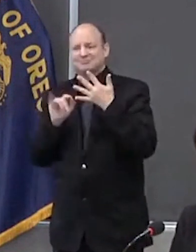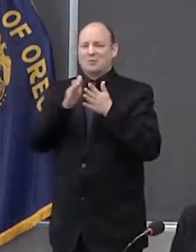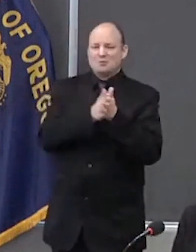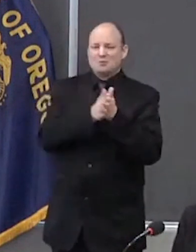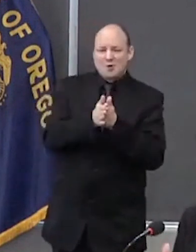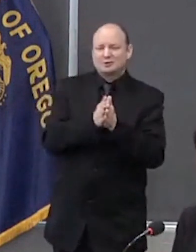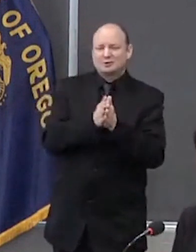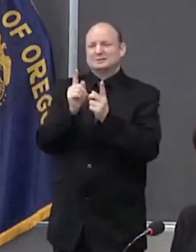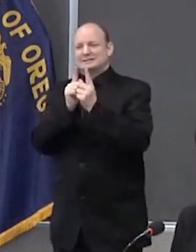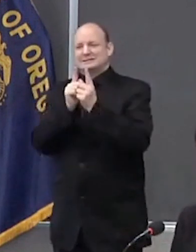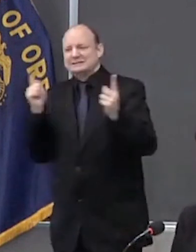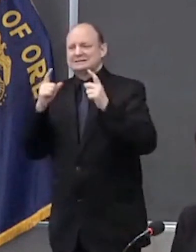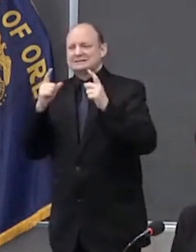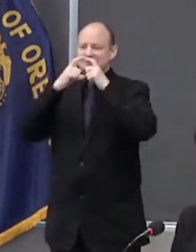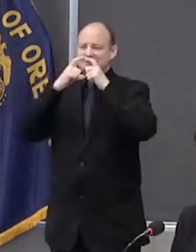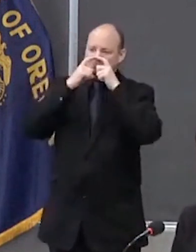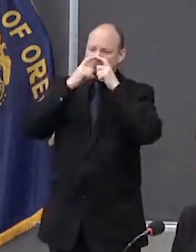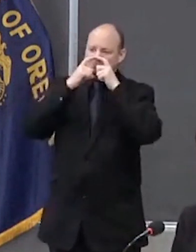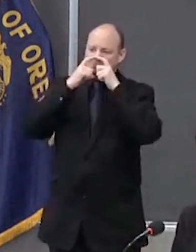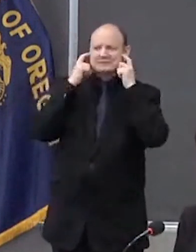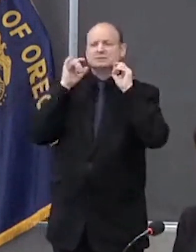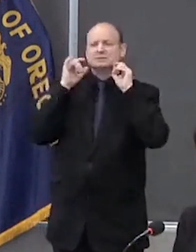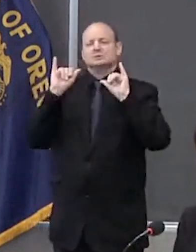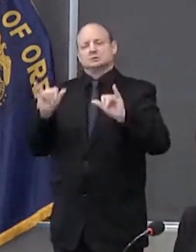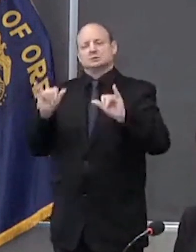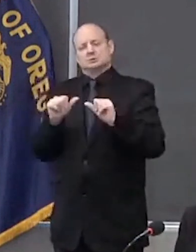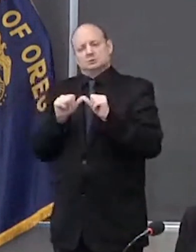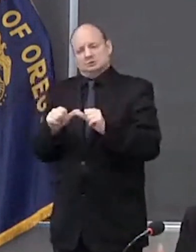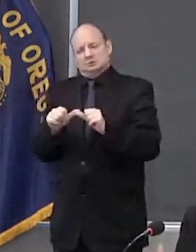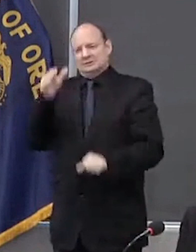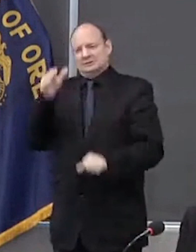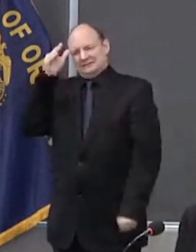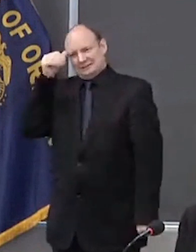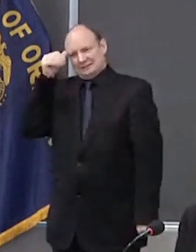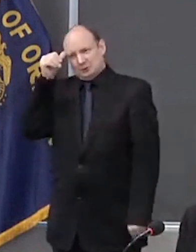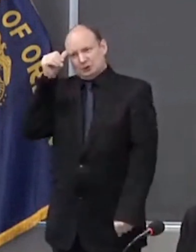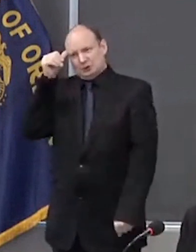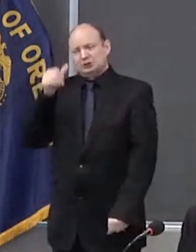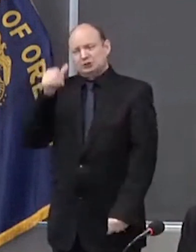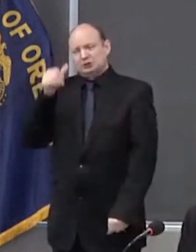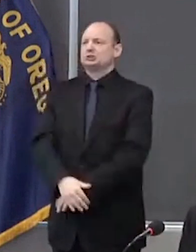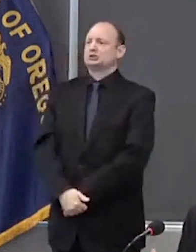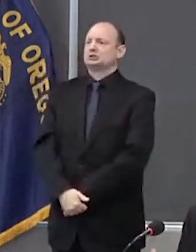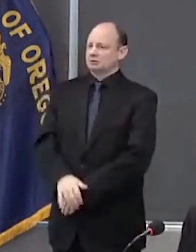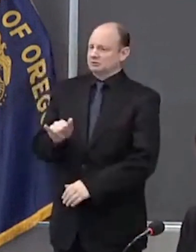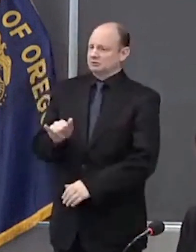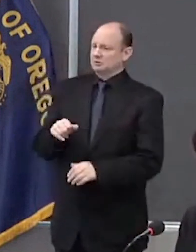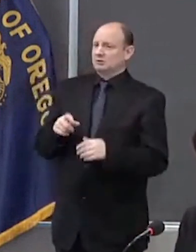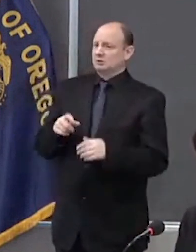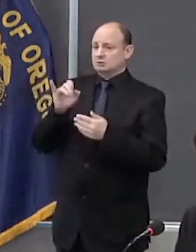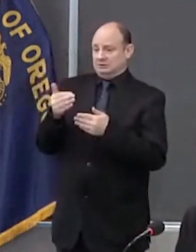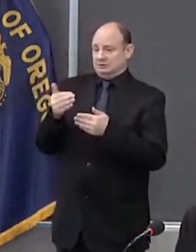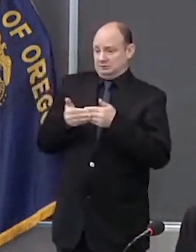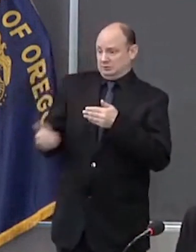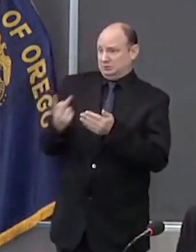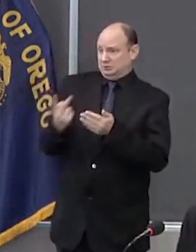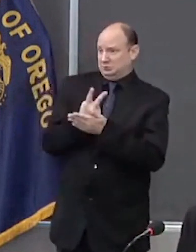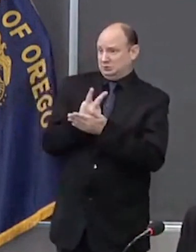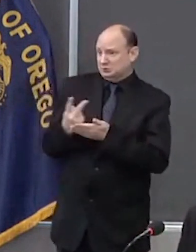mask, keep your physical distance, wash your hands and for the next two weeks please stay home.